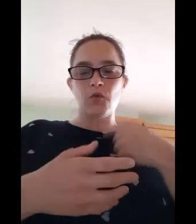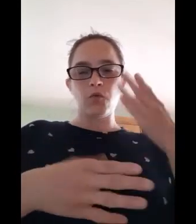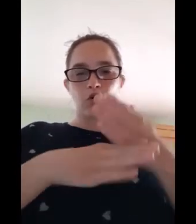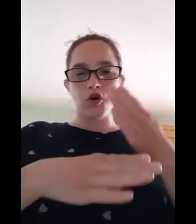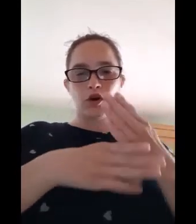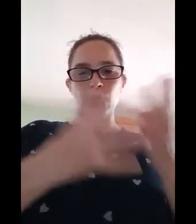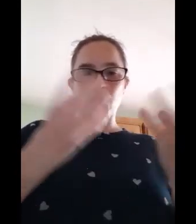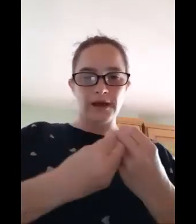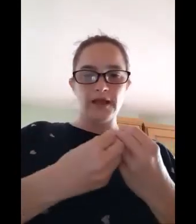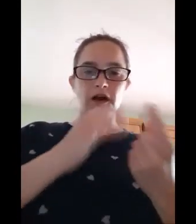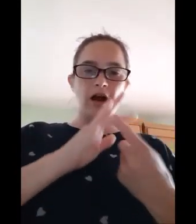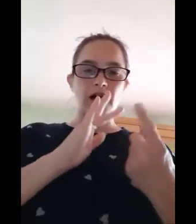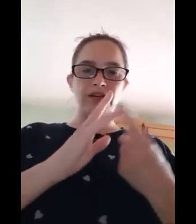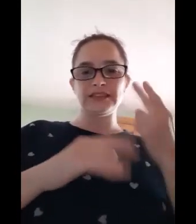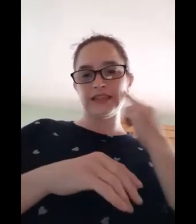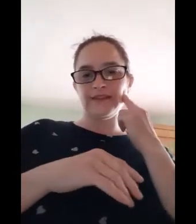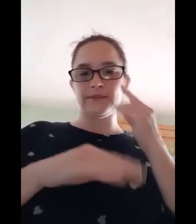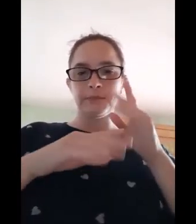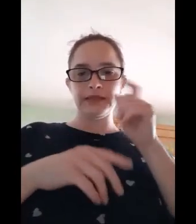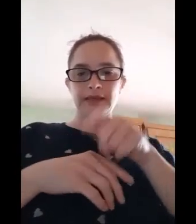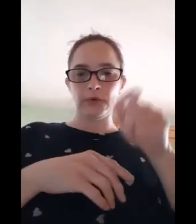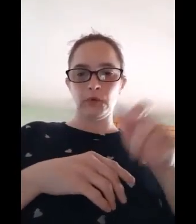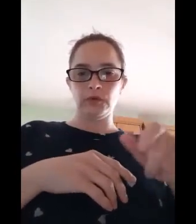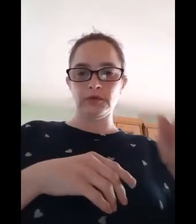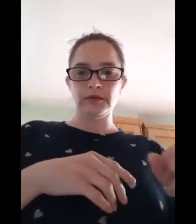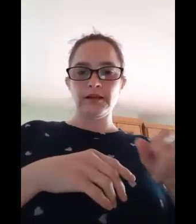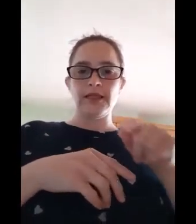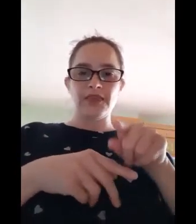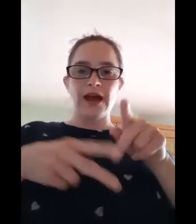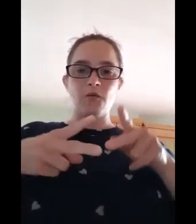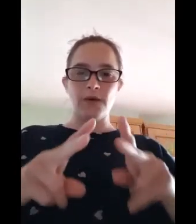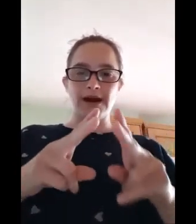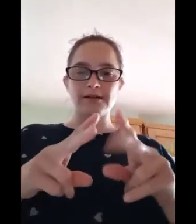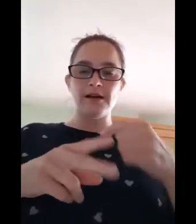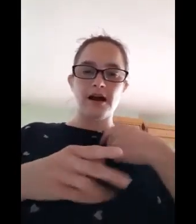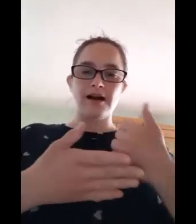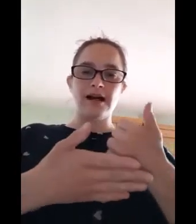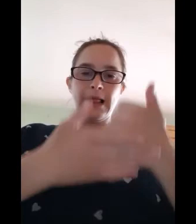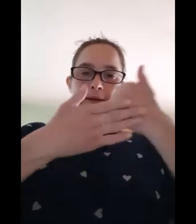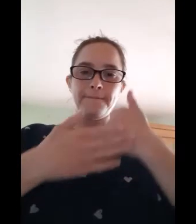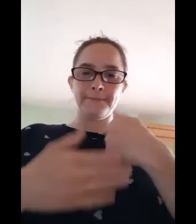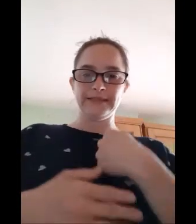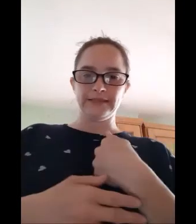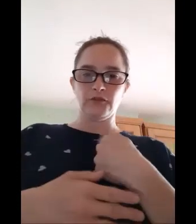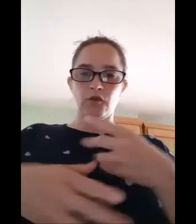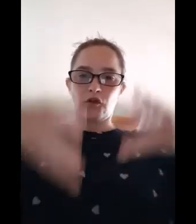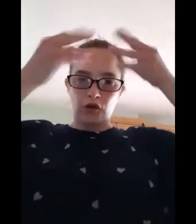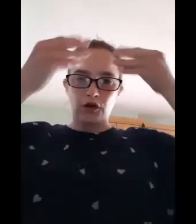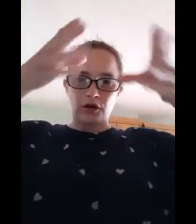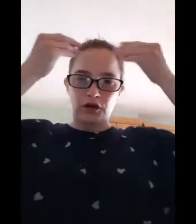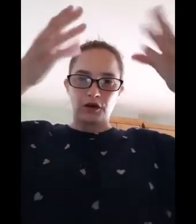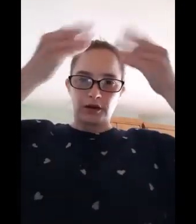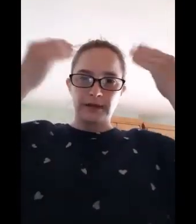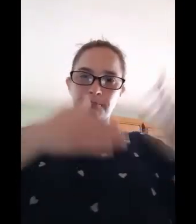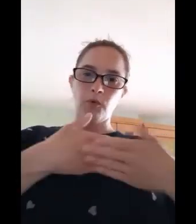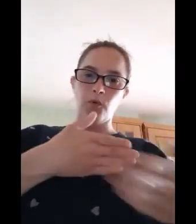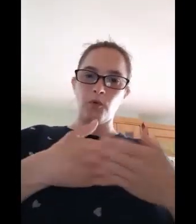worked with other deaf people. That's why it helped me learn more